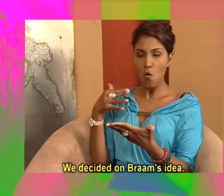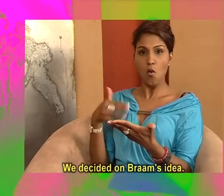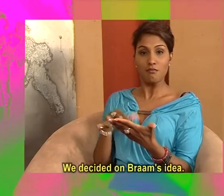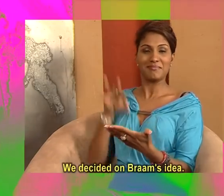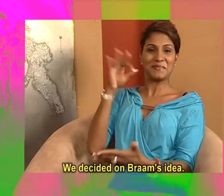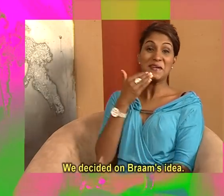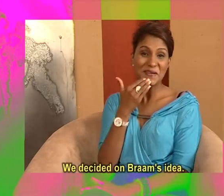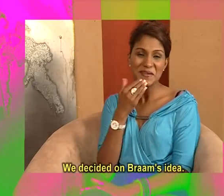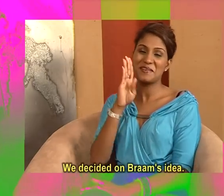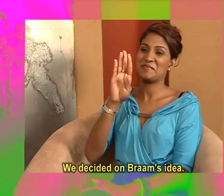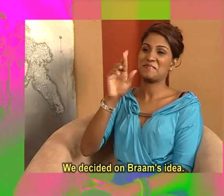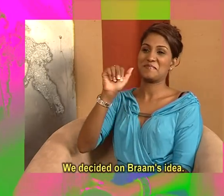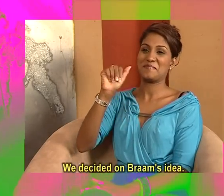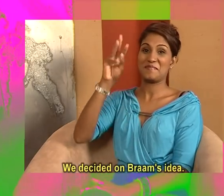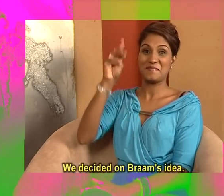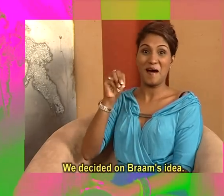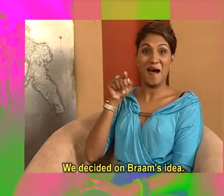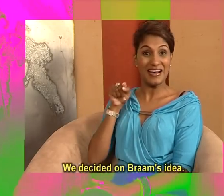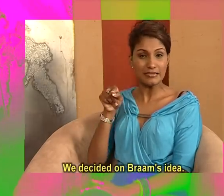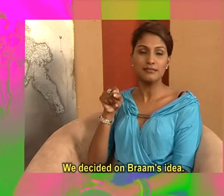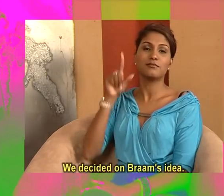We decided on Brahm's idea.